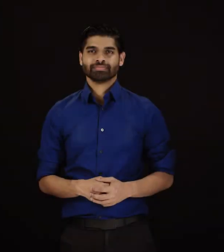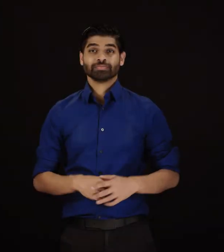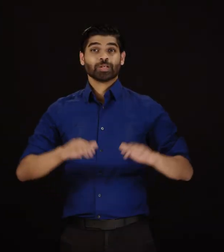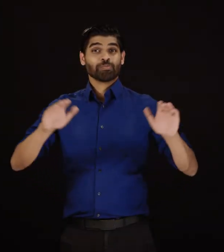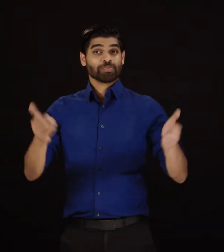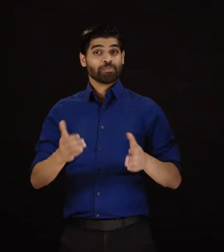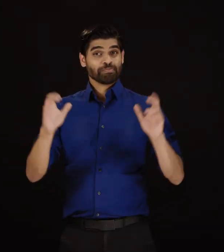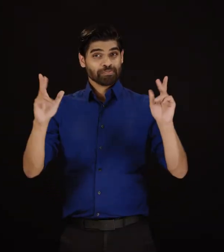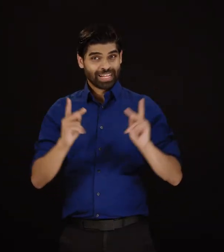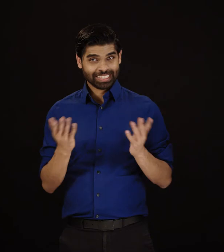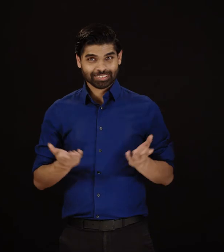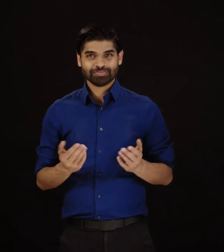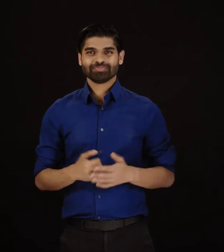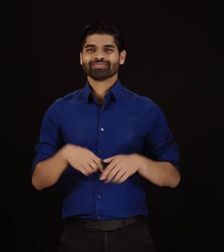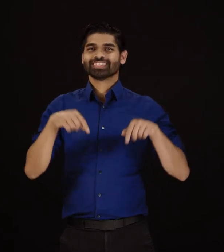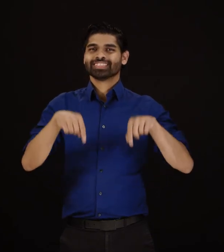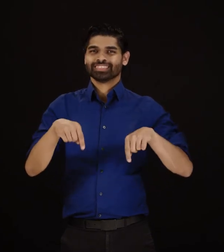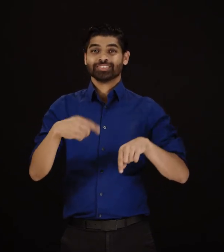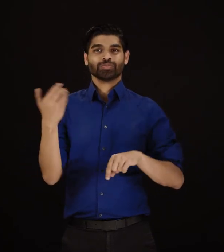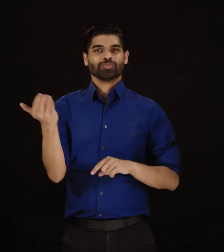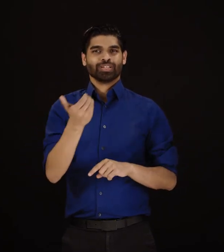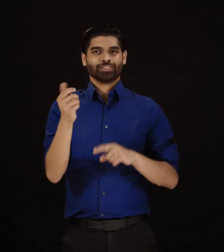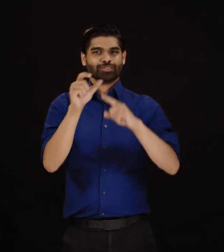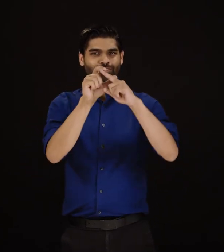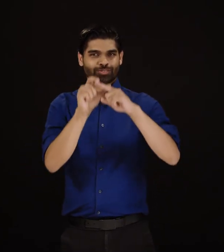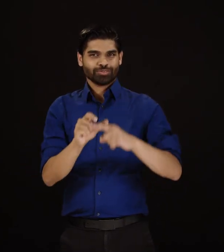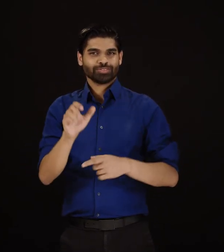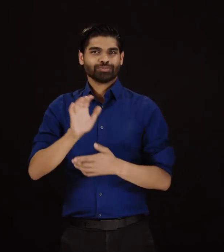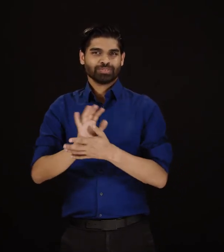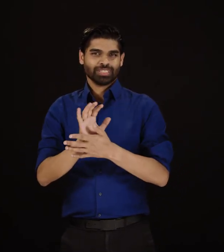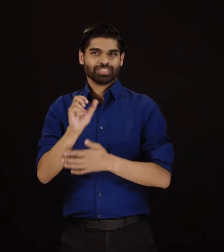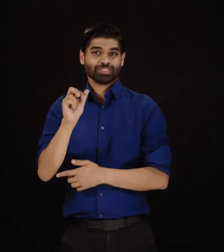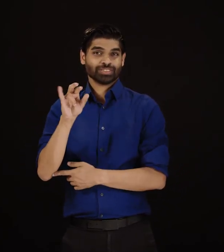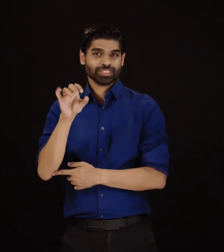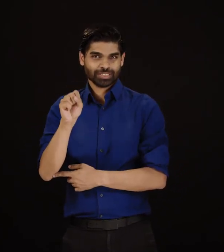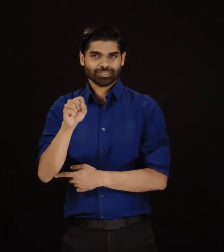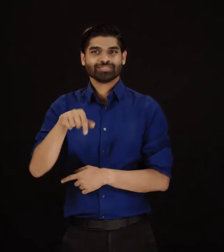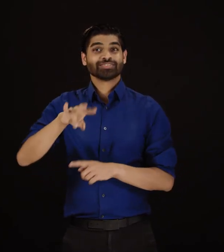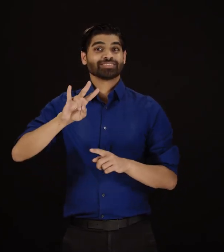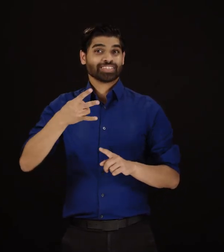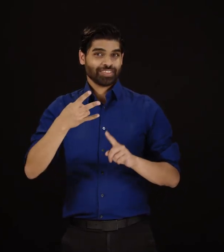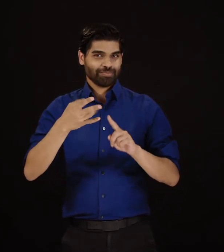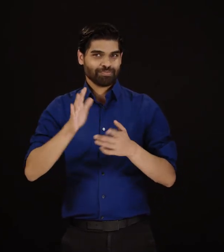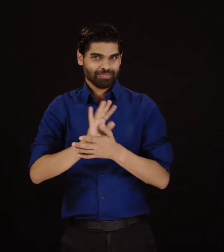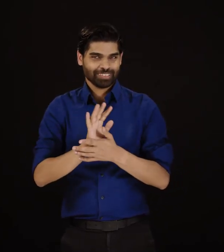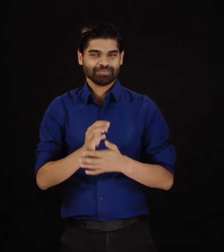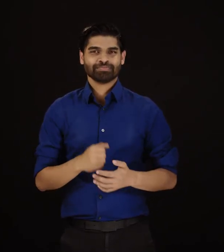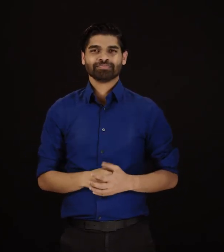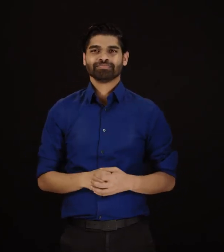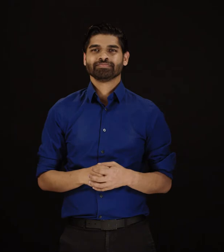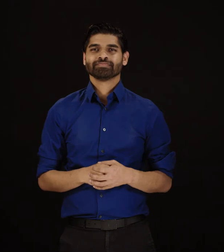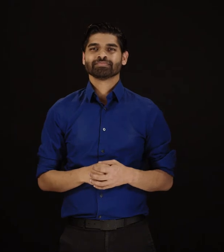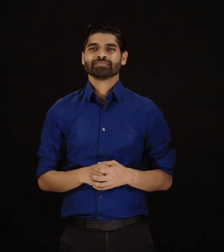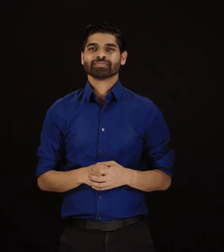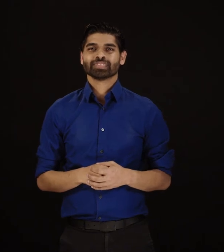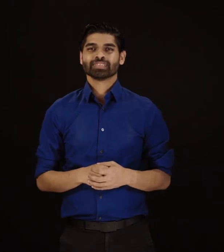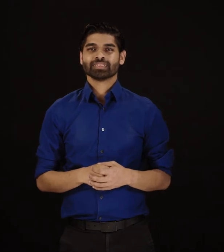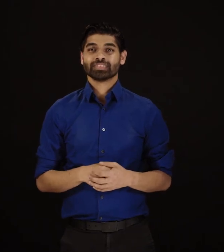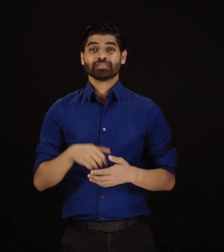Welcome back. This is the seventh video in the Wireless Terminology video series. This video series is designed to support